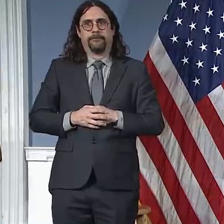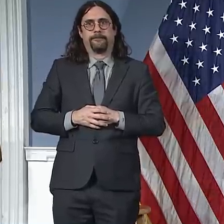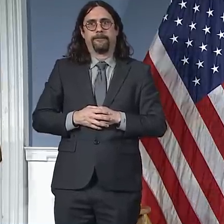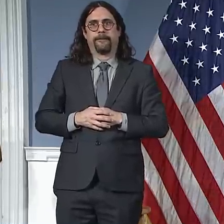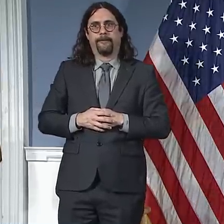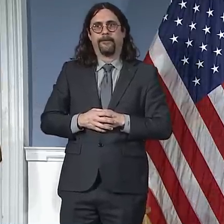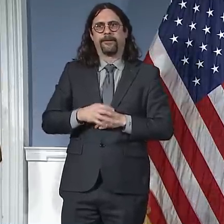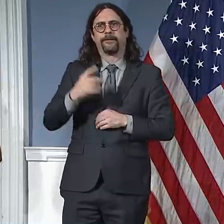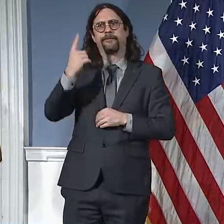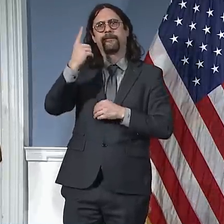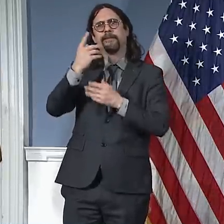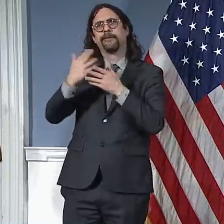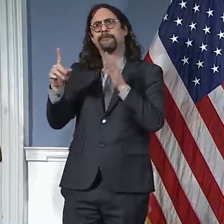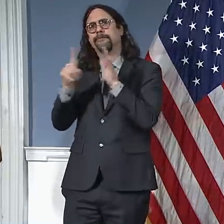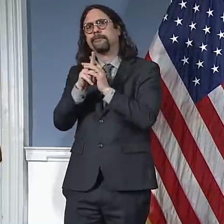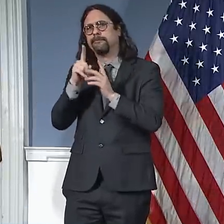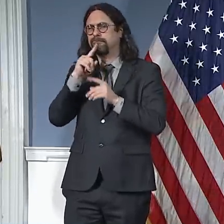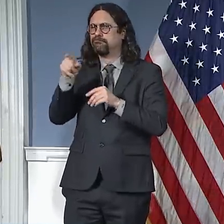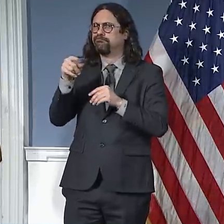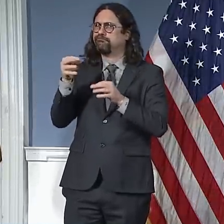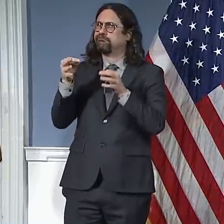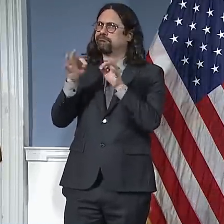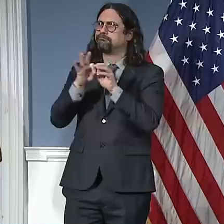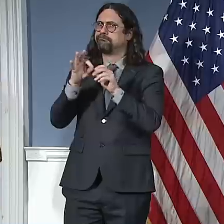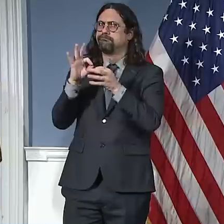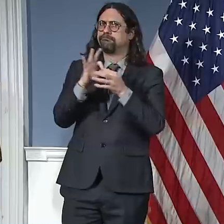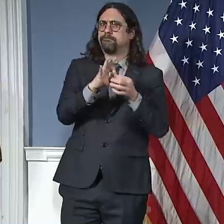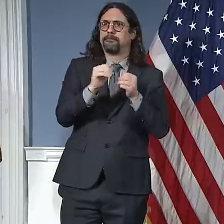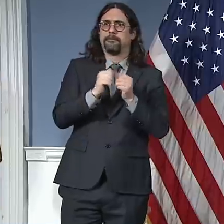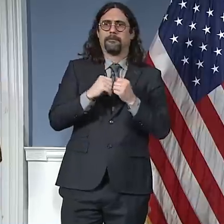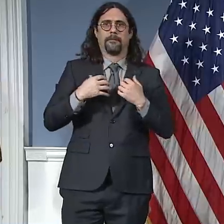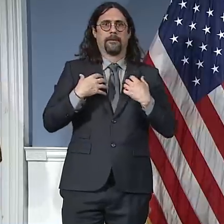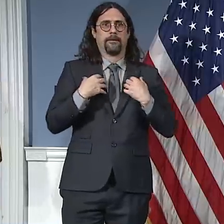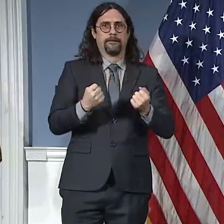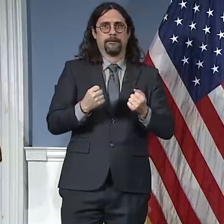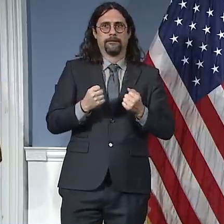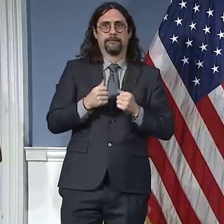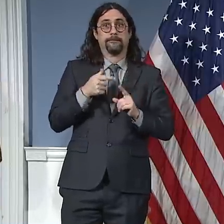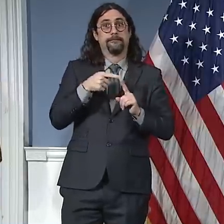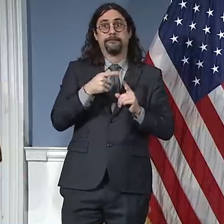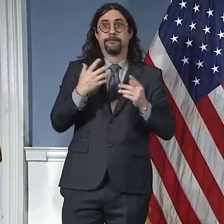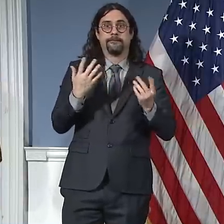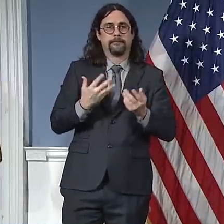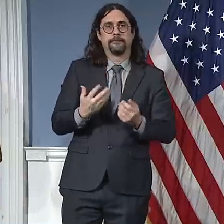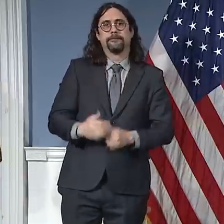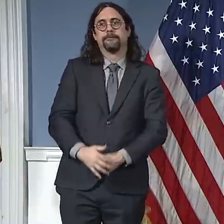And that is a question of, for folks who are giving birth, families that are giving birth,